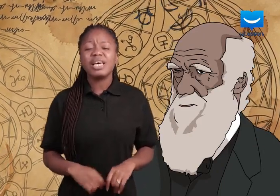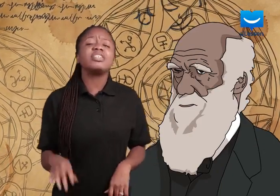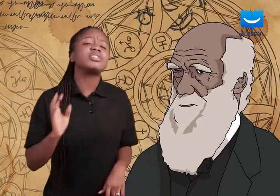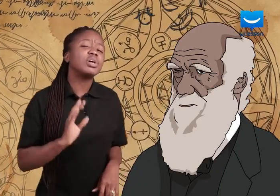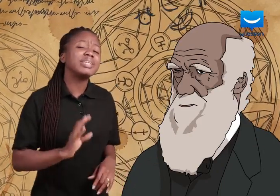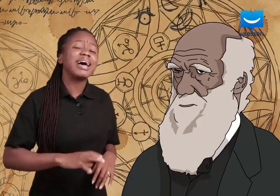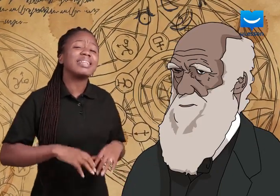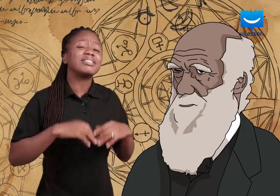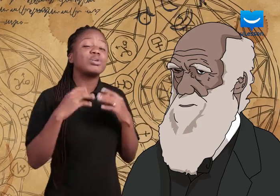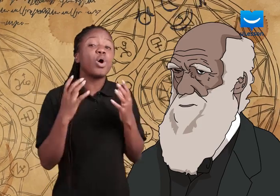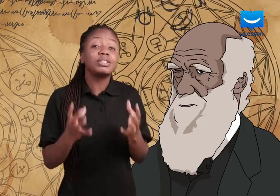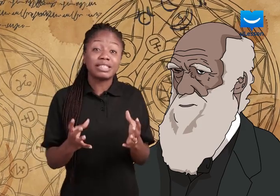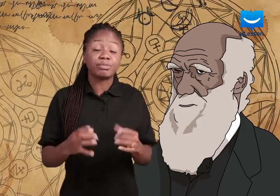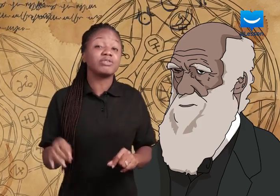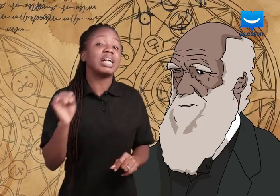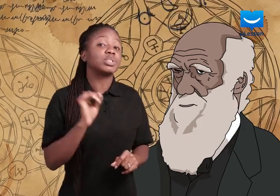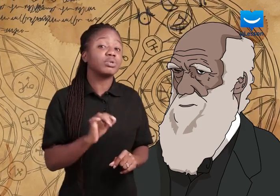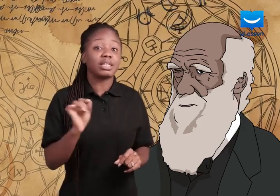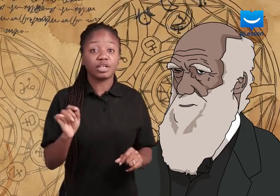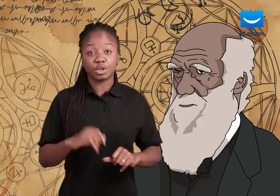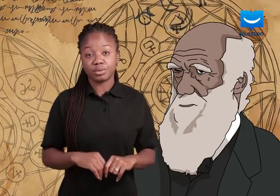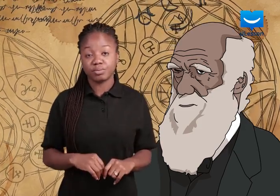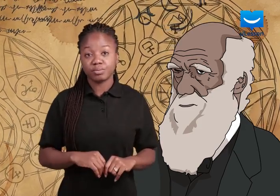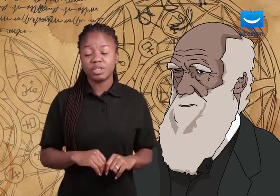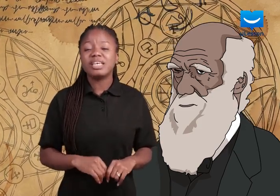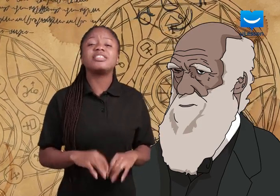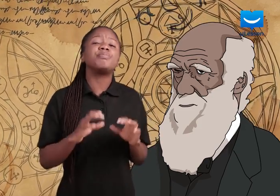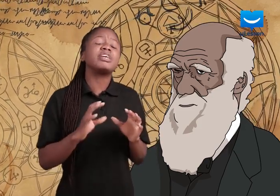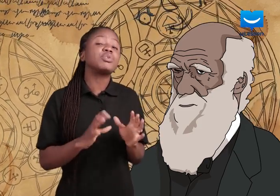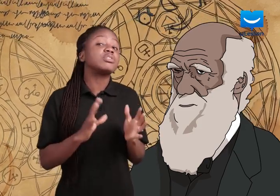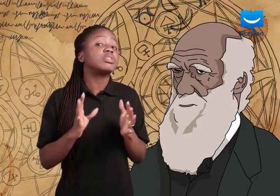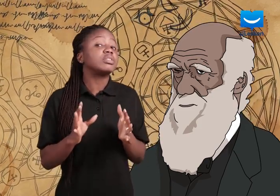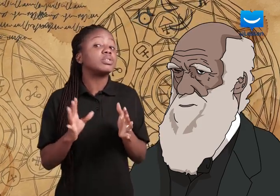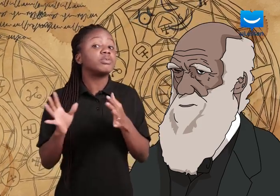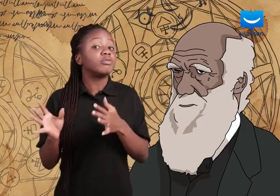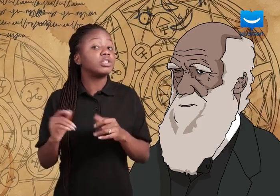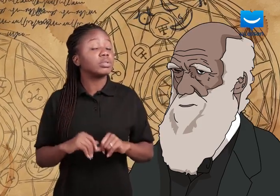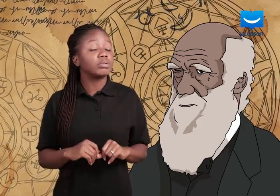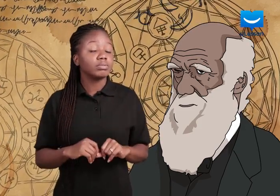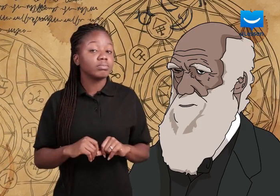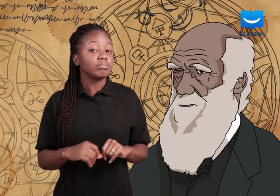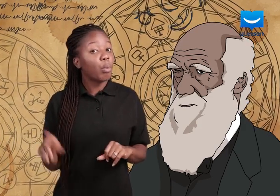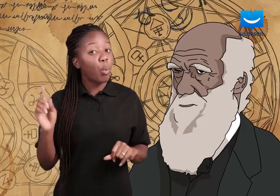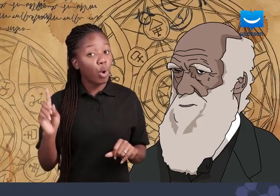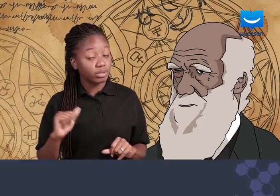His theory highlights the concept of natural selection. It is based on certain observations. One,